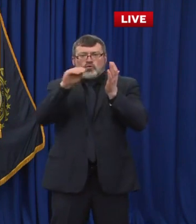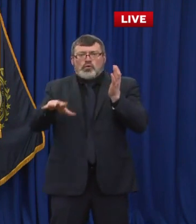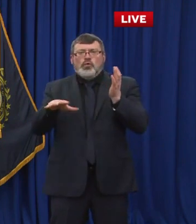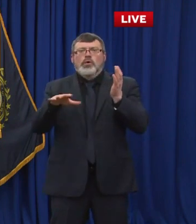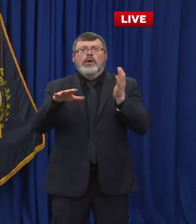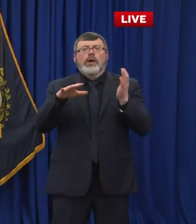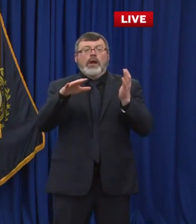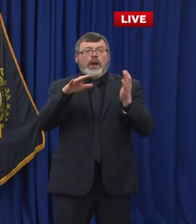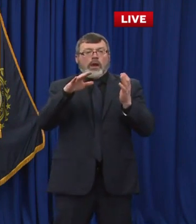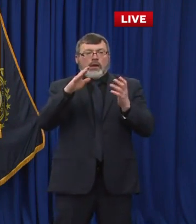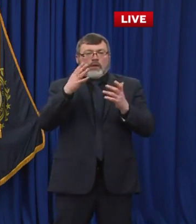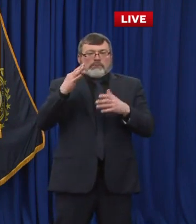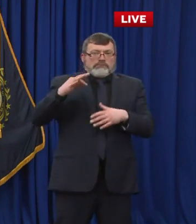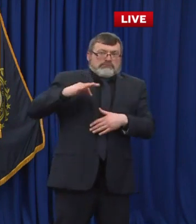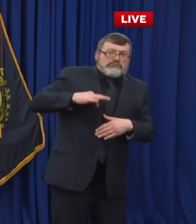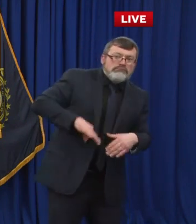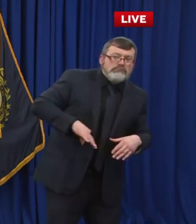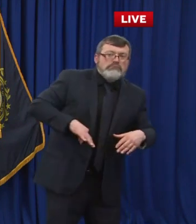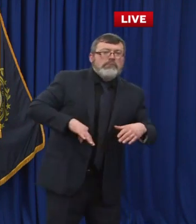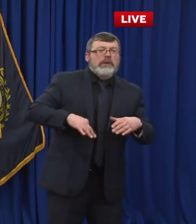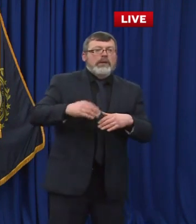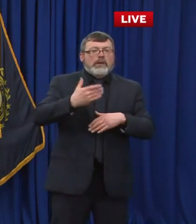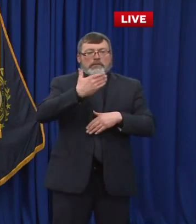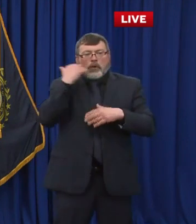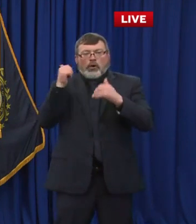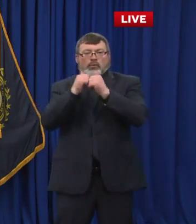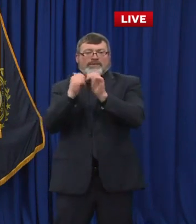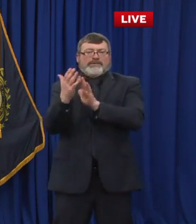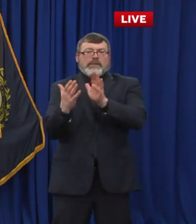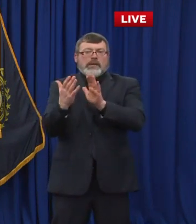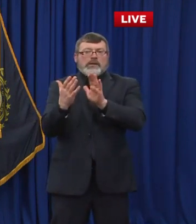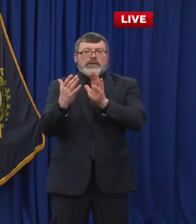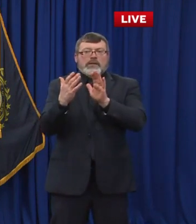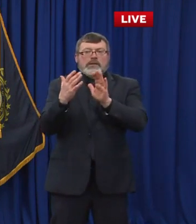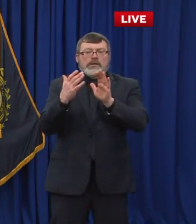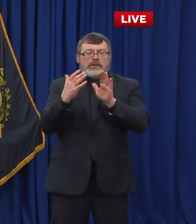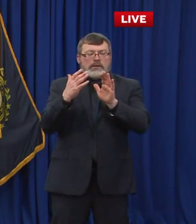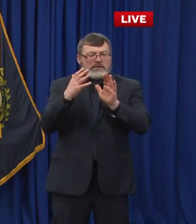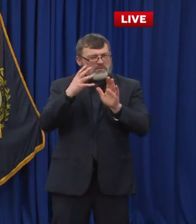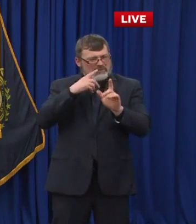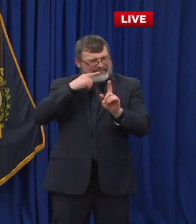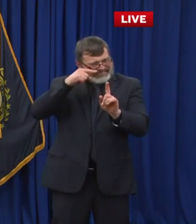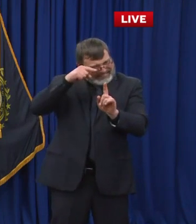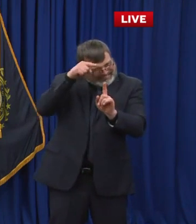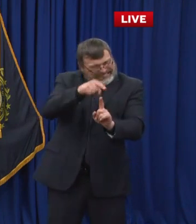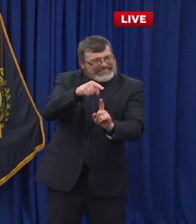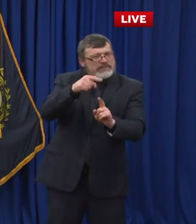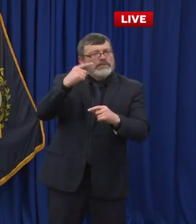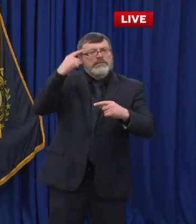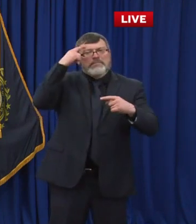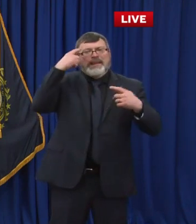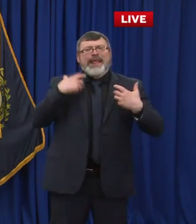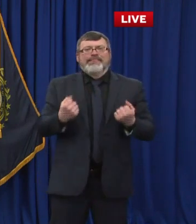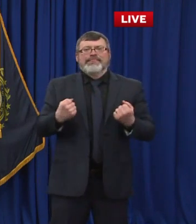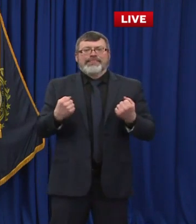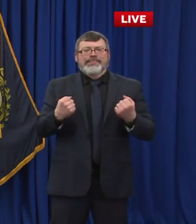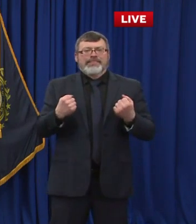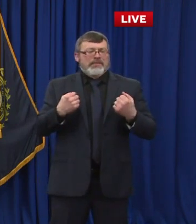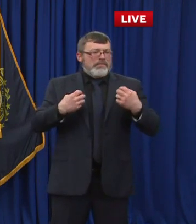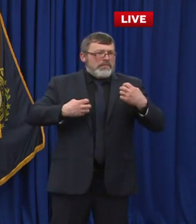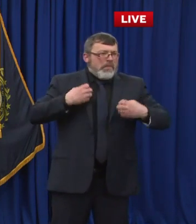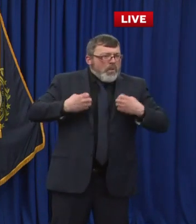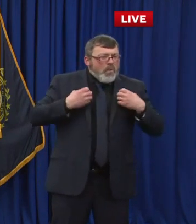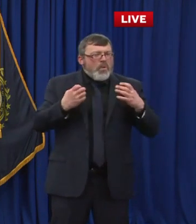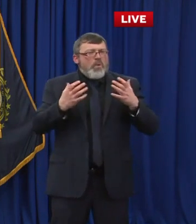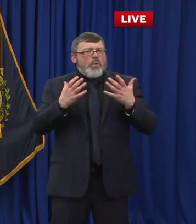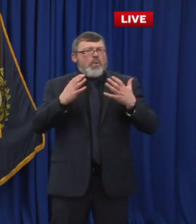for the behavioral and mental health, the isolation issues that so many of our students, um, have been bearing with. Uh, we see that number of kids in our emergency